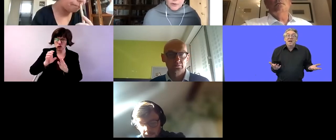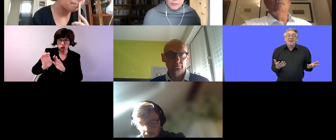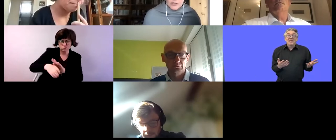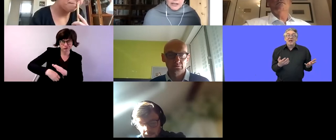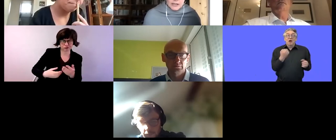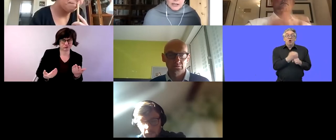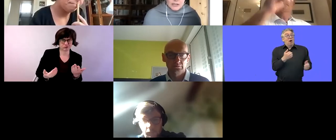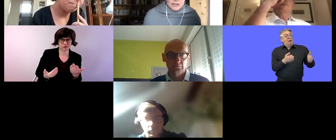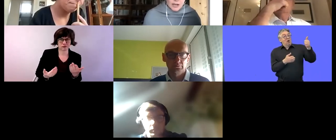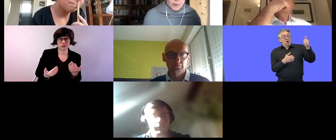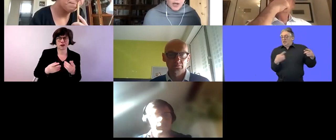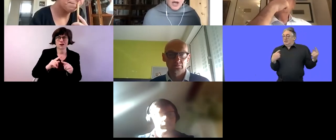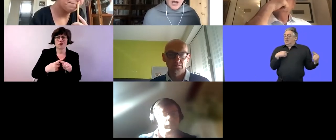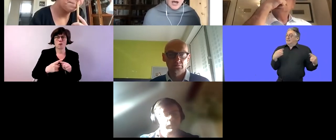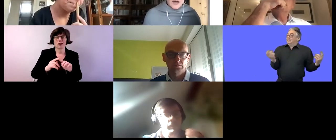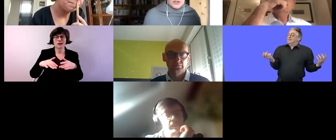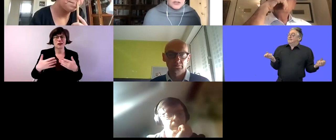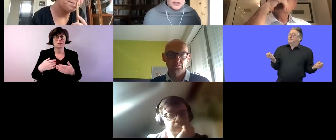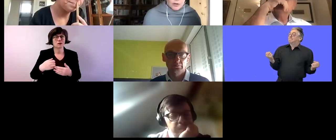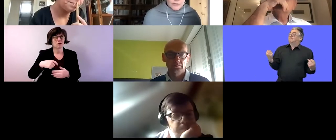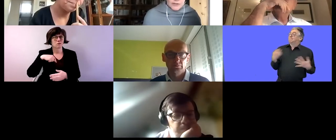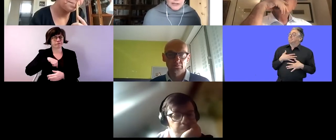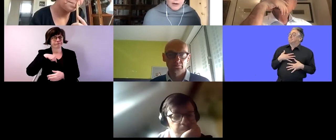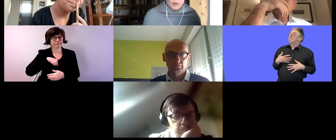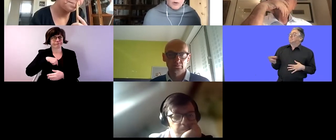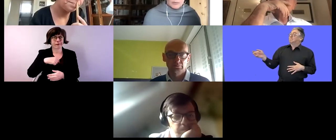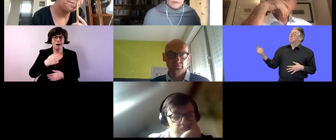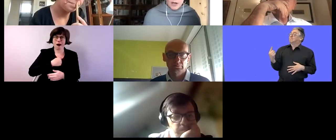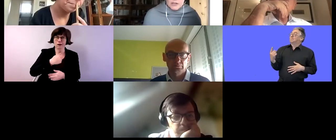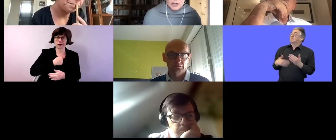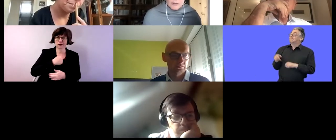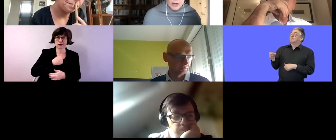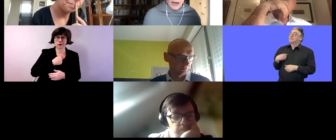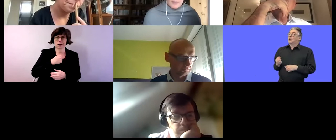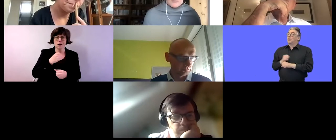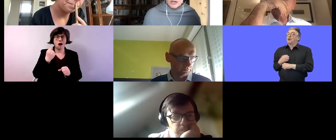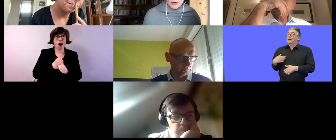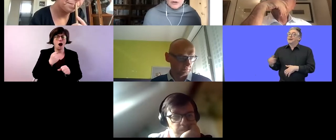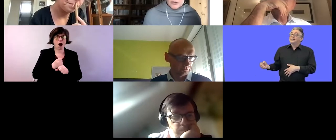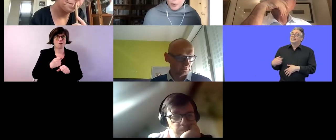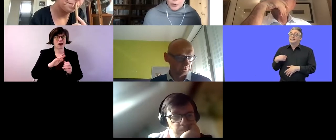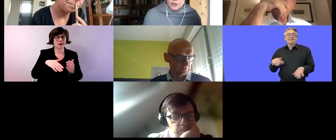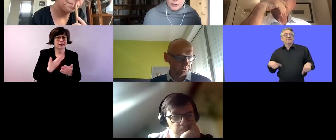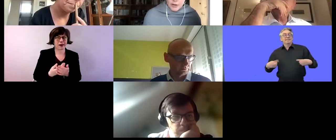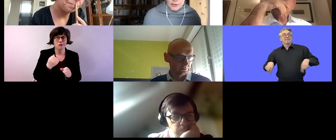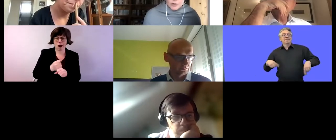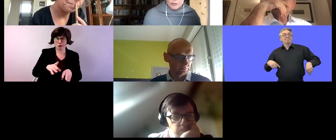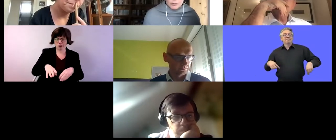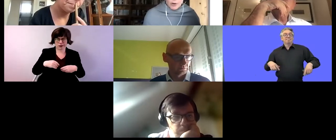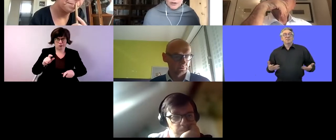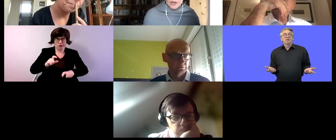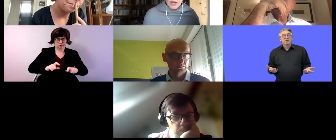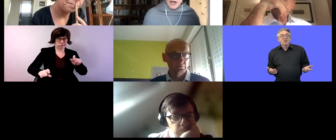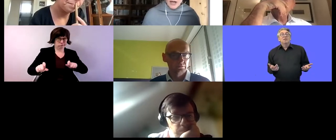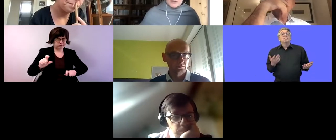them from taking that step and this service now will provide uh peer support and advice to